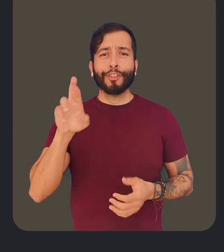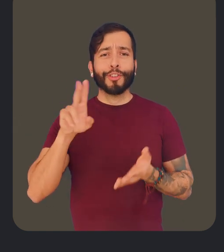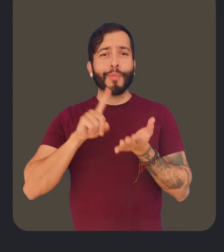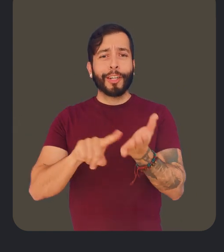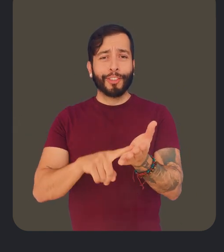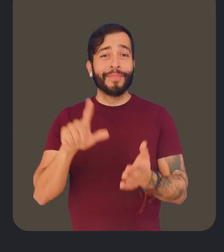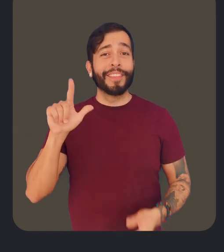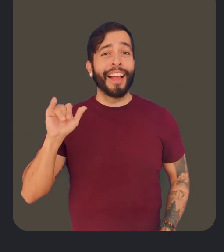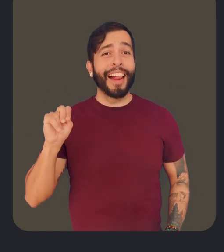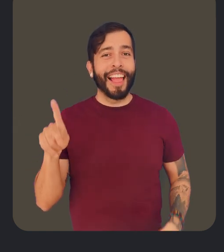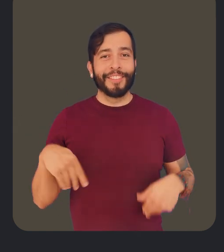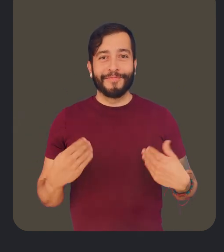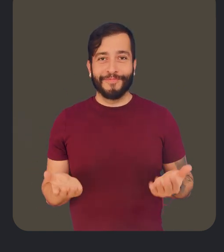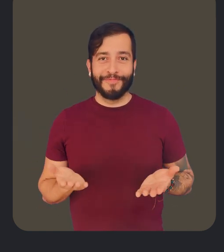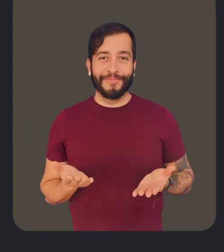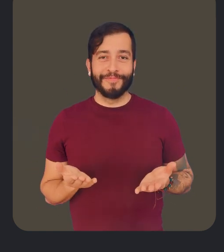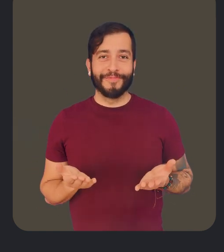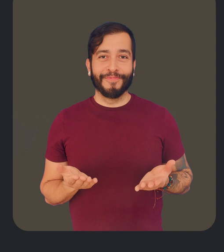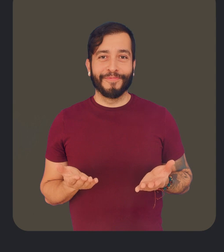research at google.com slash user research.